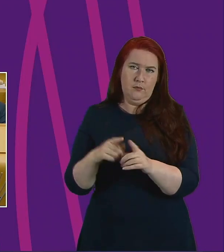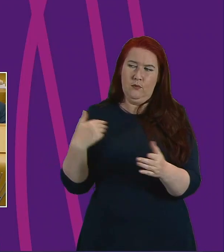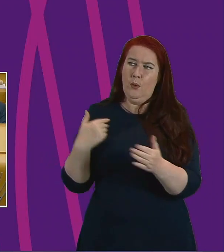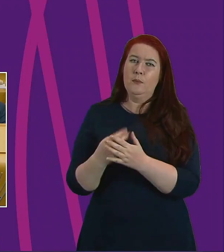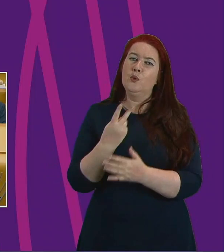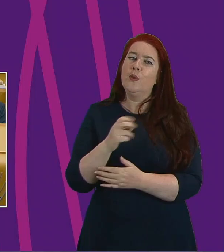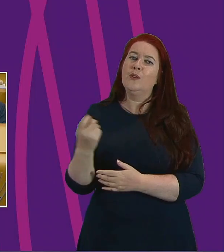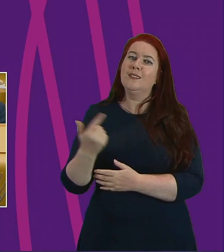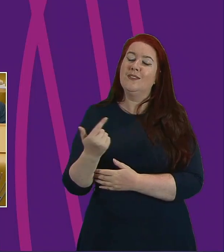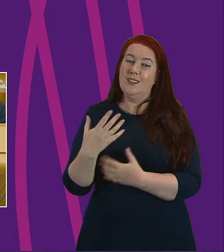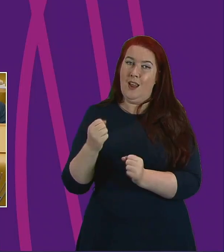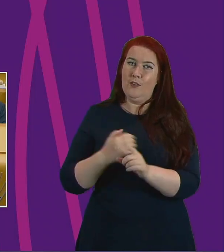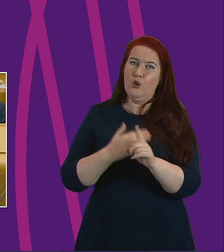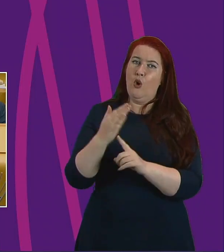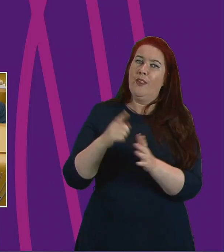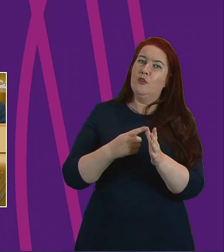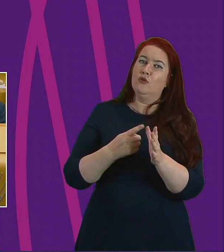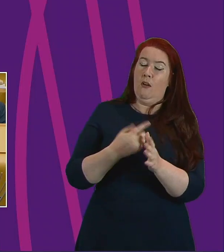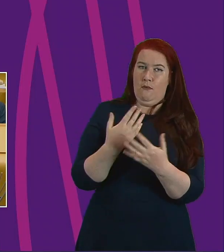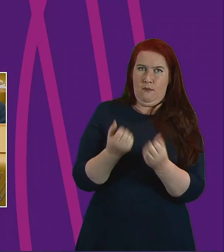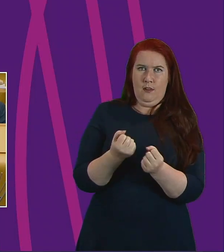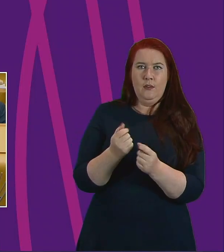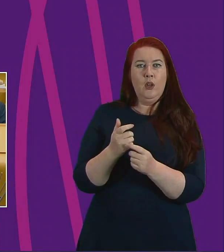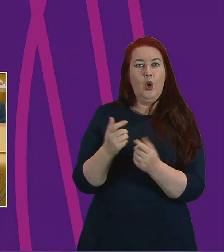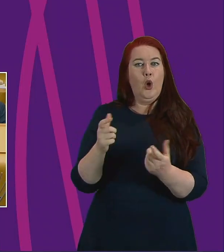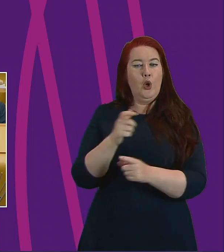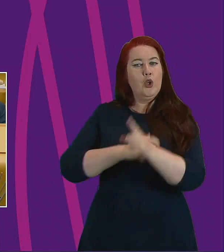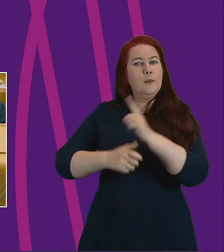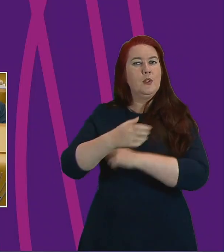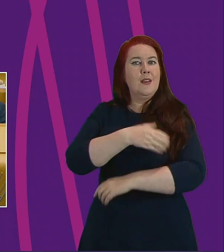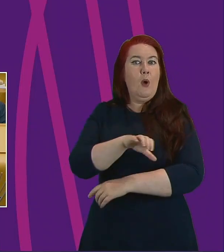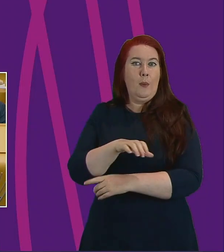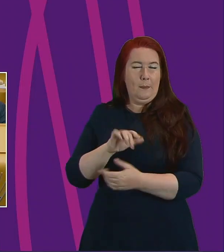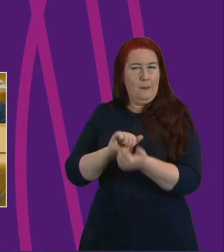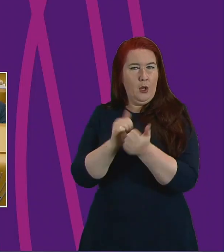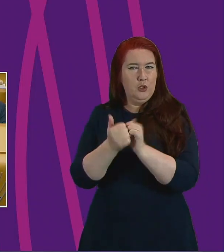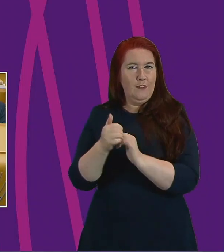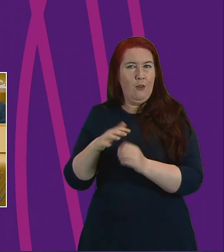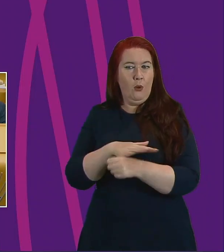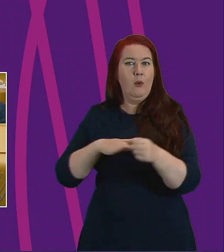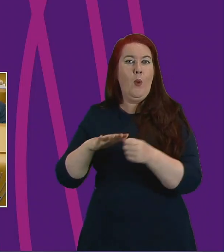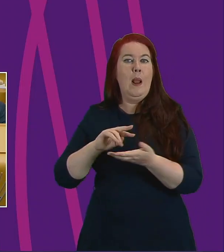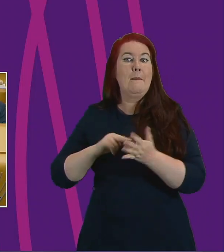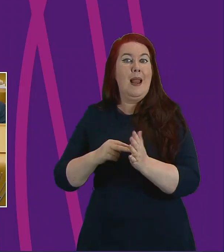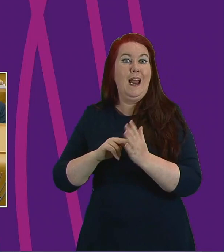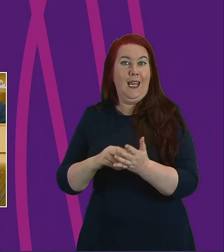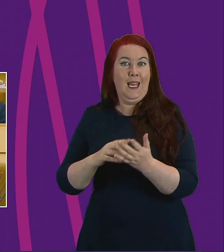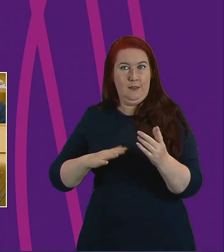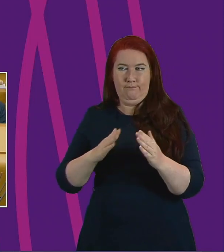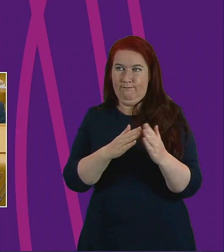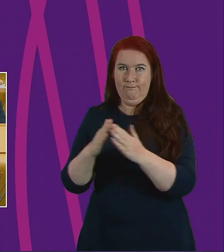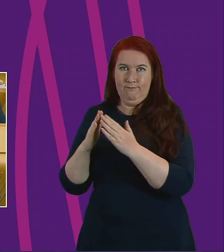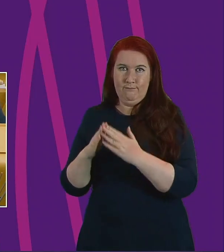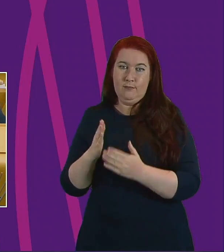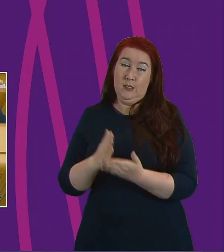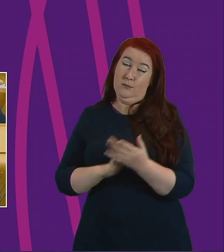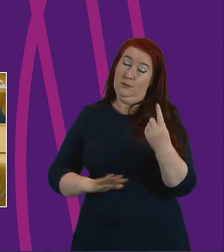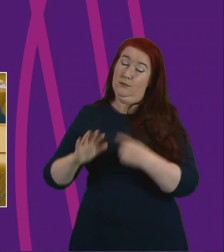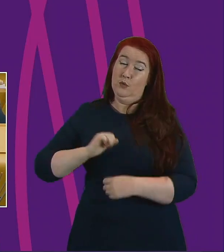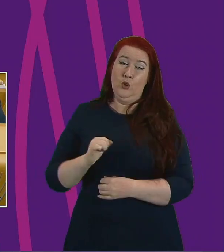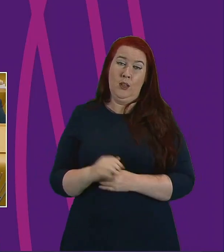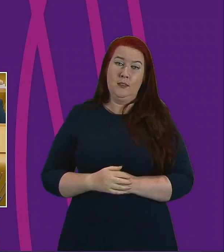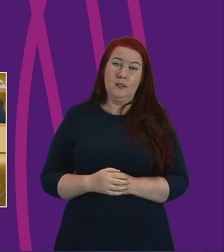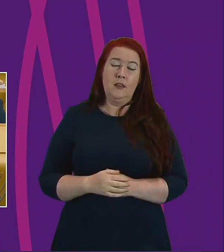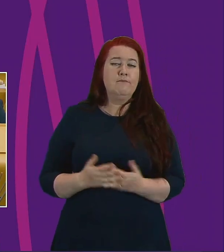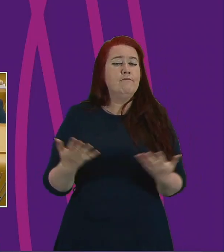have functioned in North Ayrshire based on community empowerment and I am sure such partnerships will fill similar roles across Scotland. Any local authority that has not